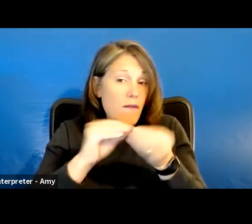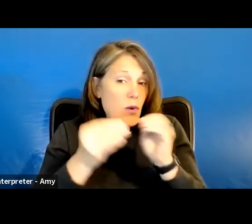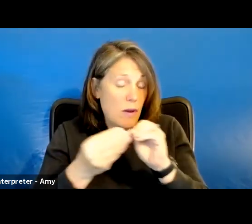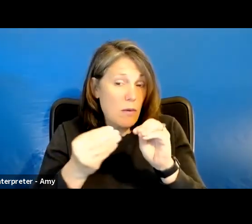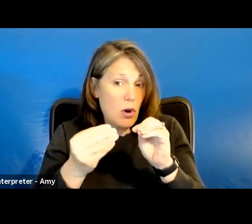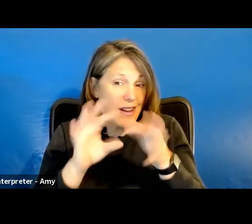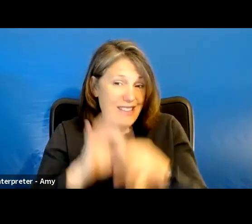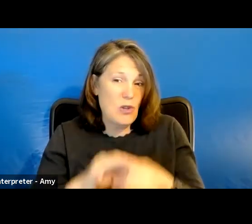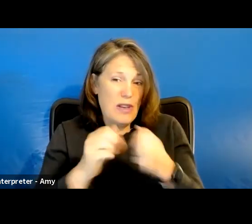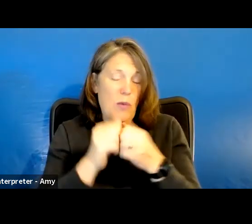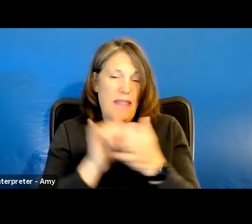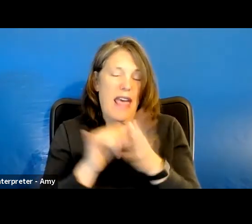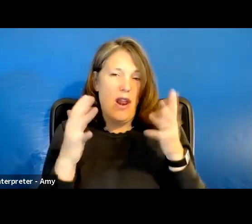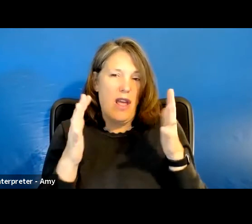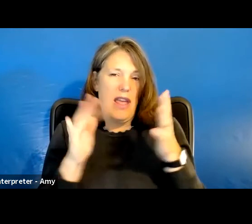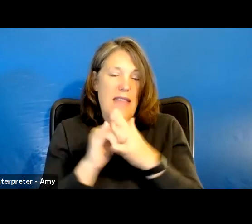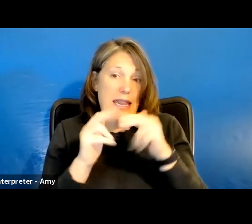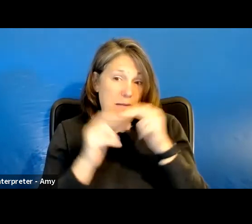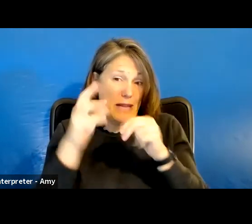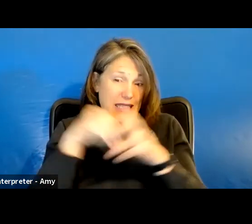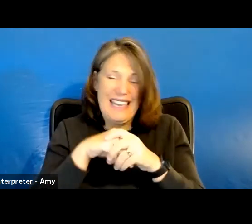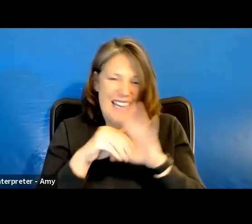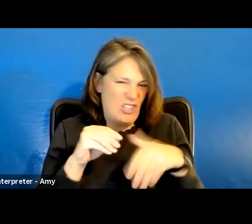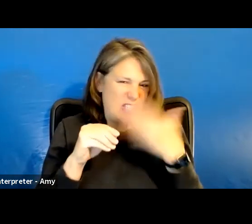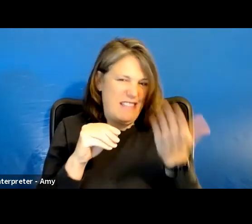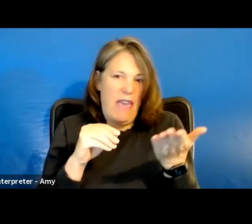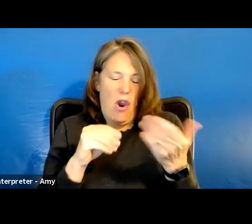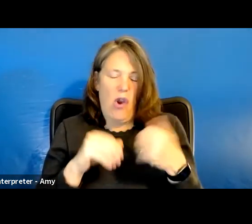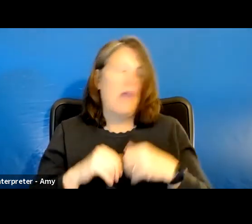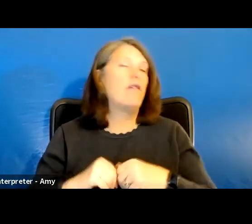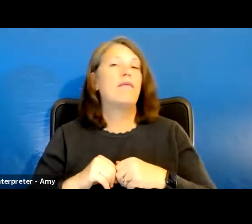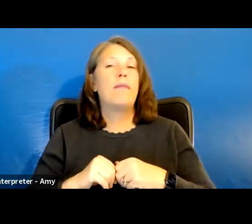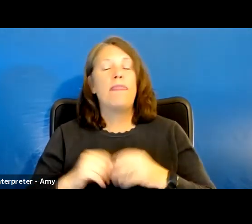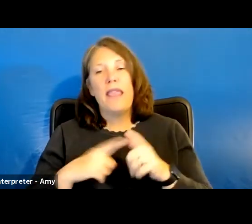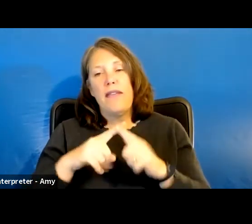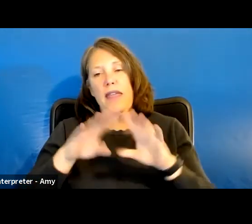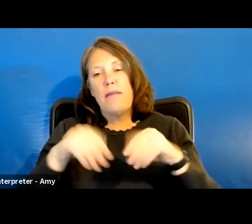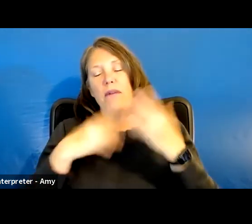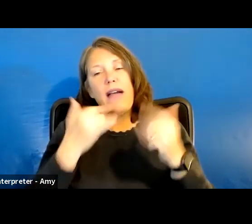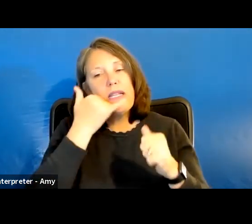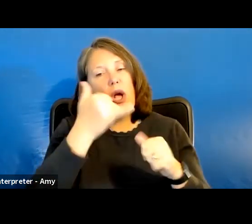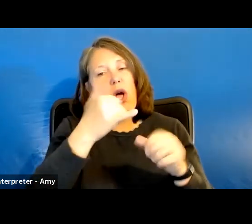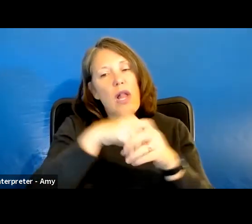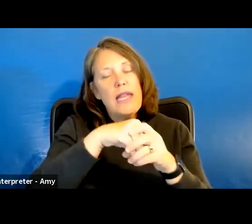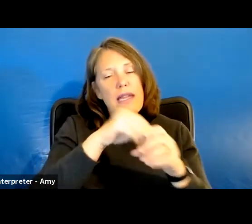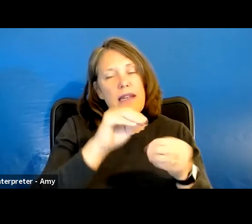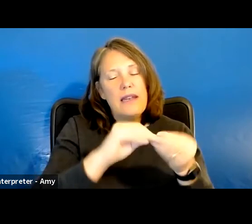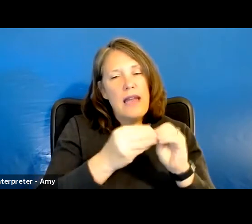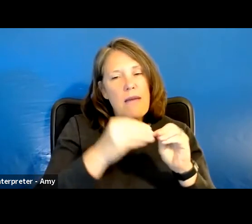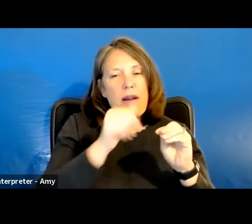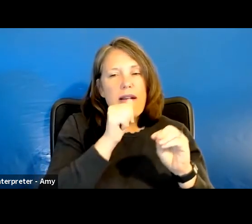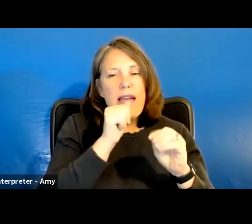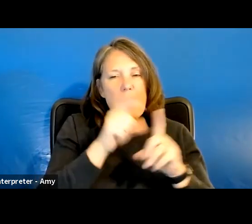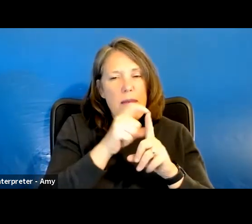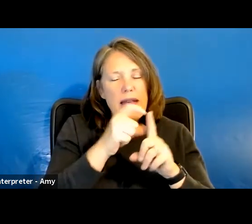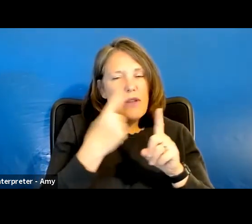that. So that is built into Zoom as a feature, and then it provides a call in number and a passcode for